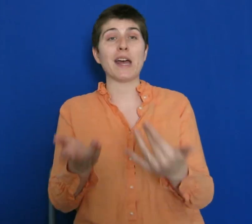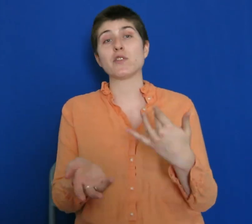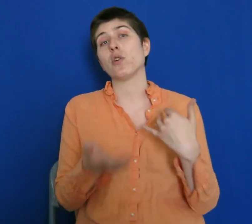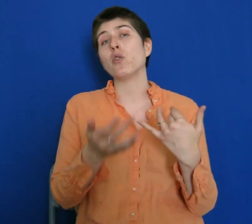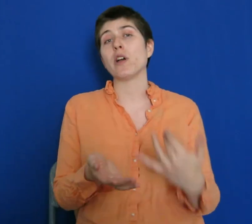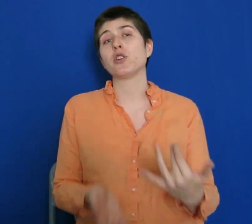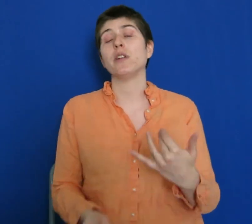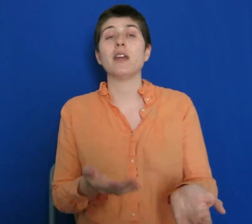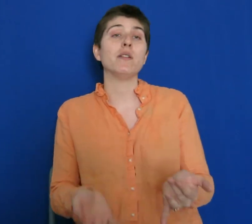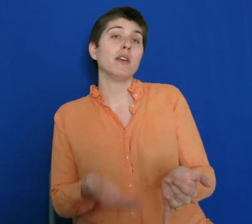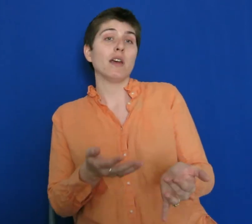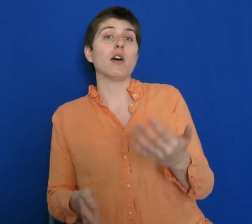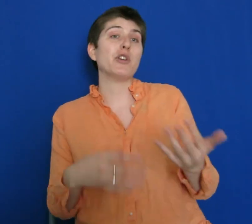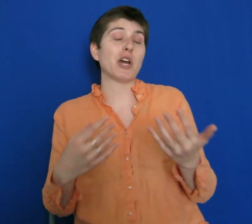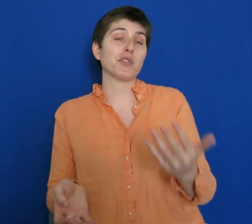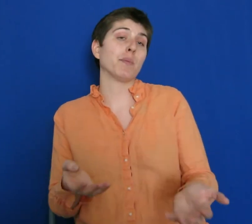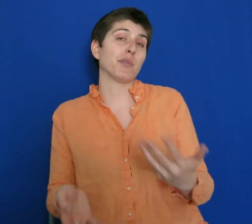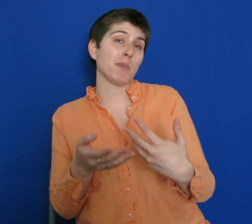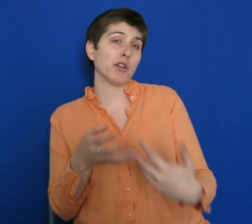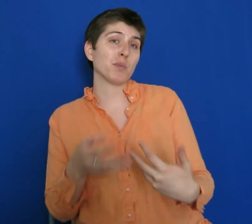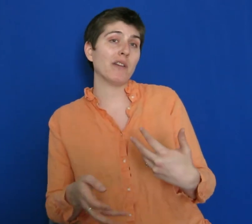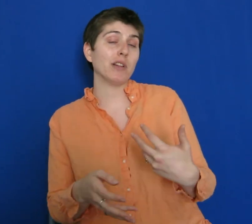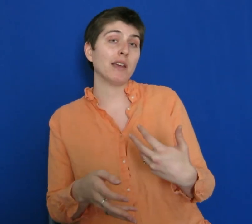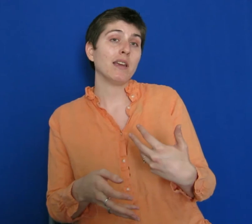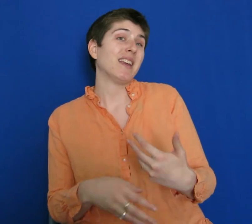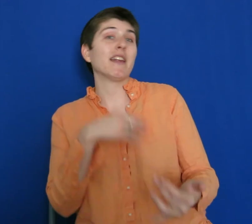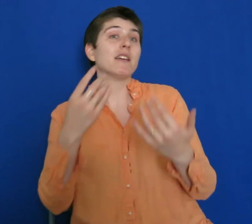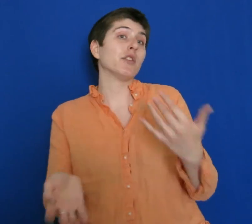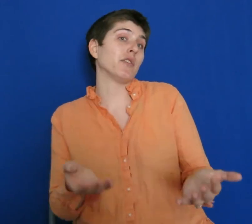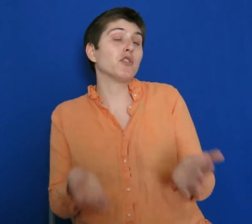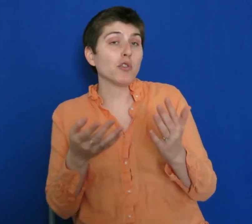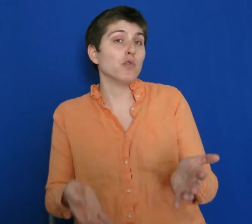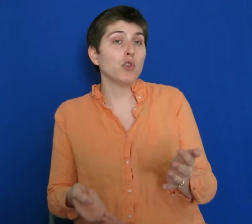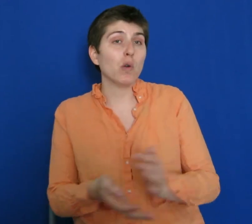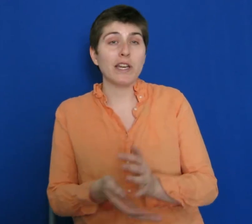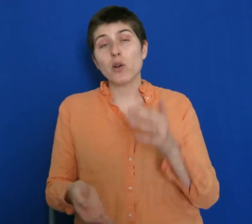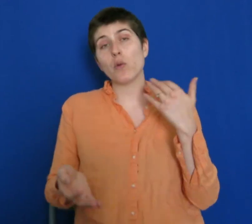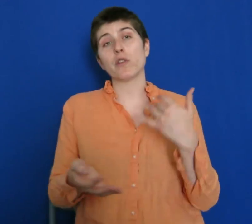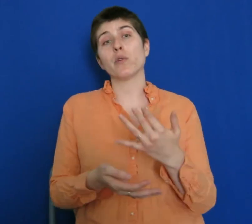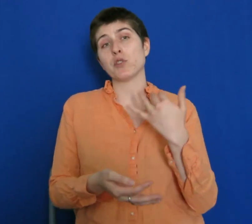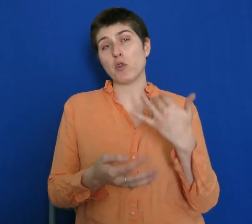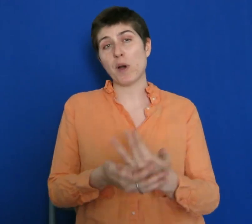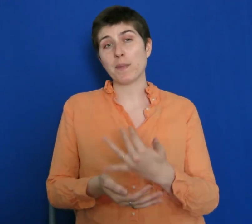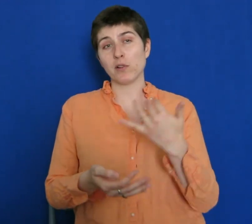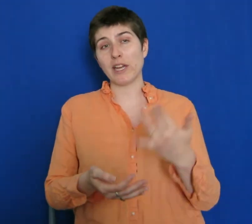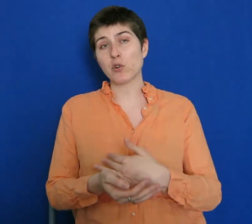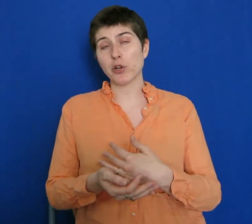ask your own question and reach out to some of the respondents privately. And, like, there's also Duolingo, one of the world's most popular language learning